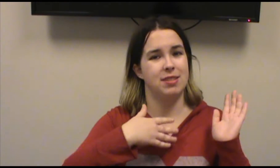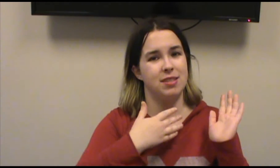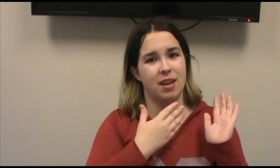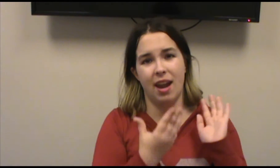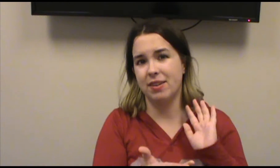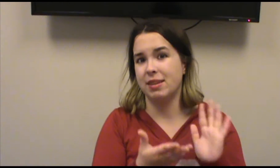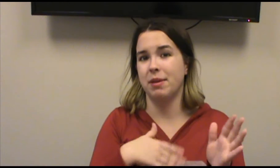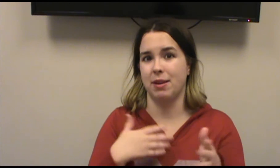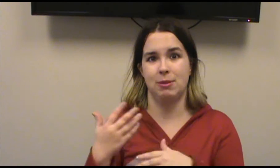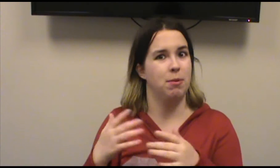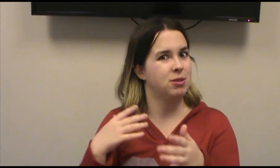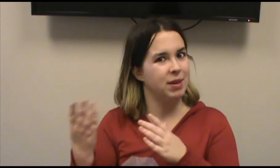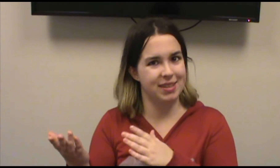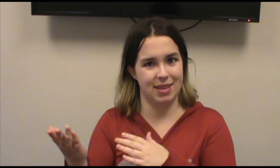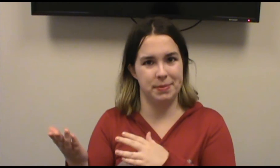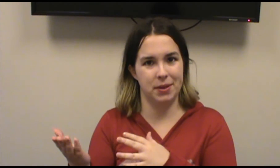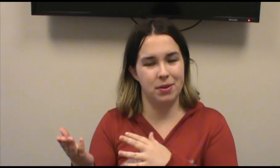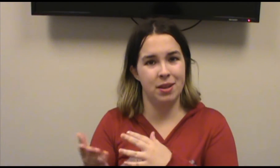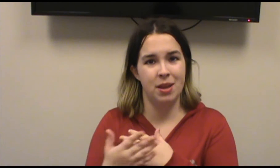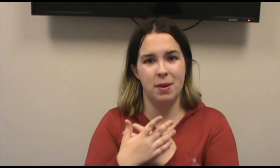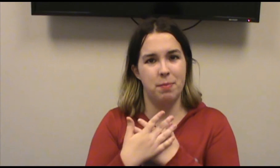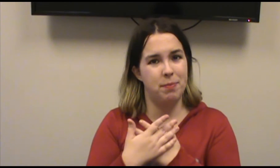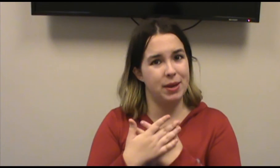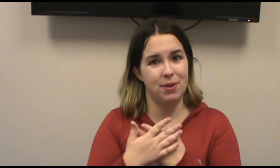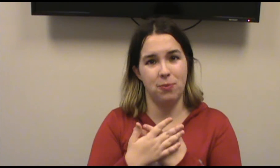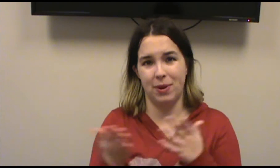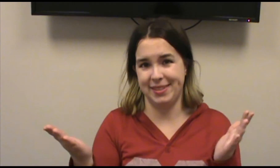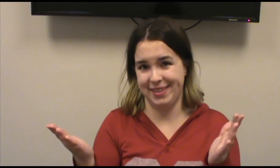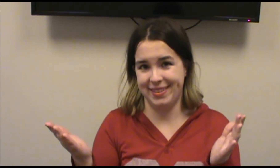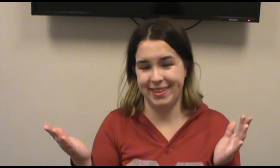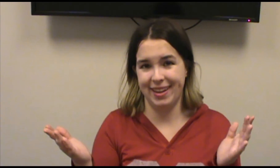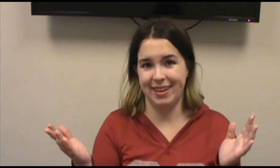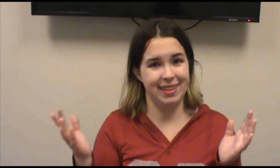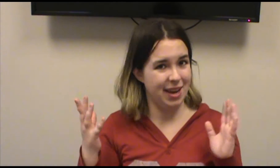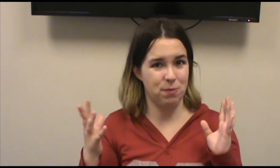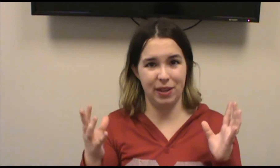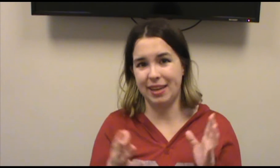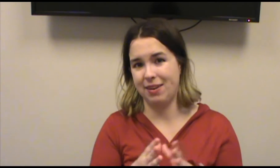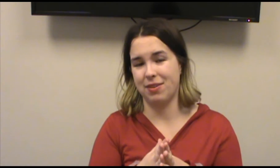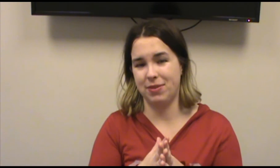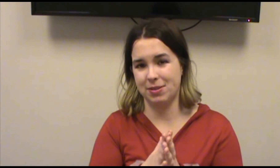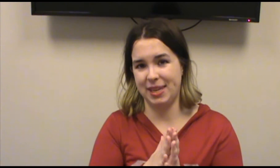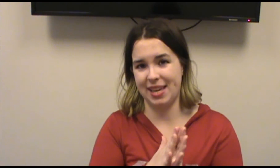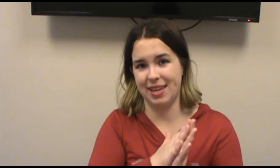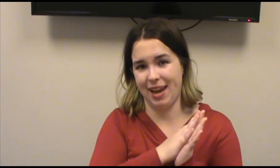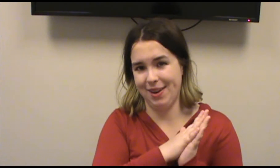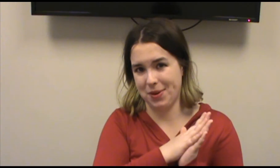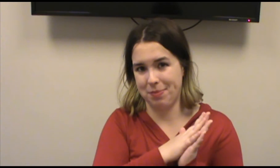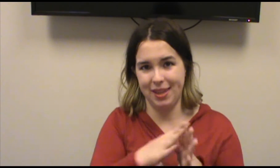kind of seemed like it was supposed to be in this episode, but it wasn't, and that really kind of confused me that they kind of completely